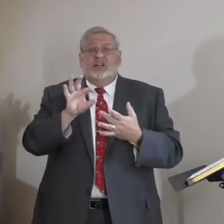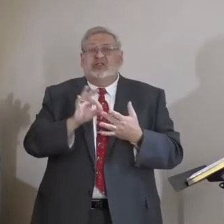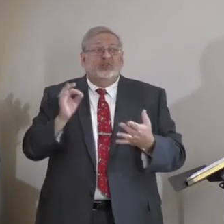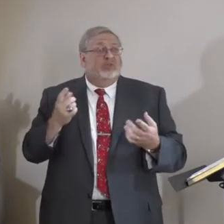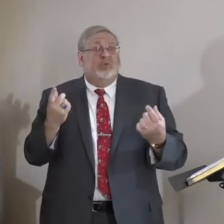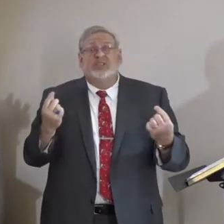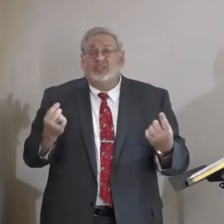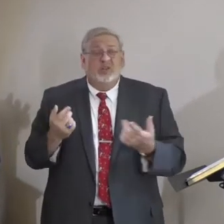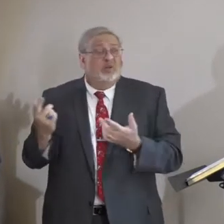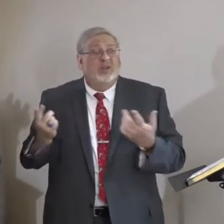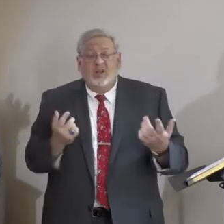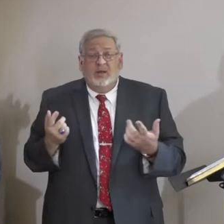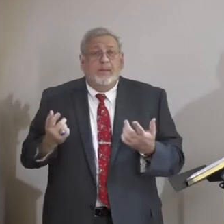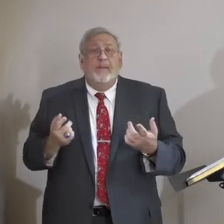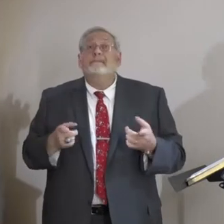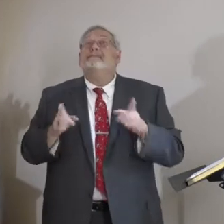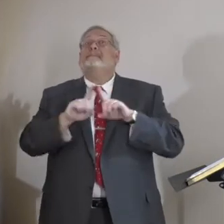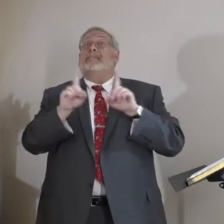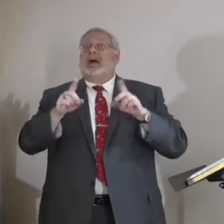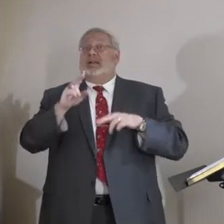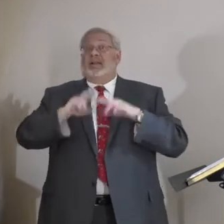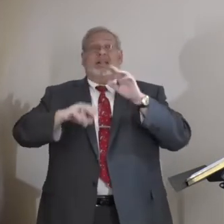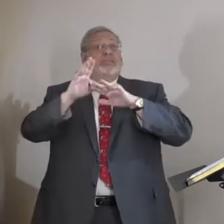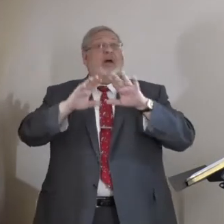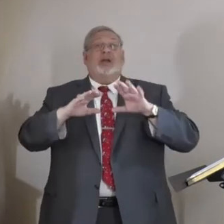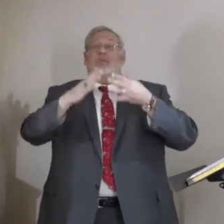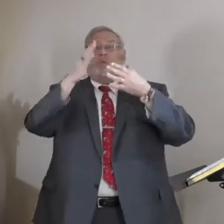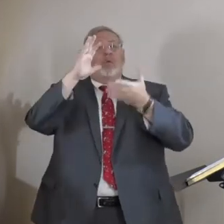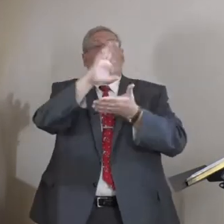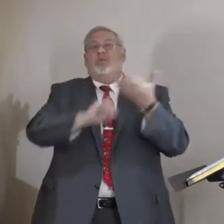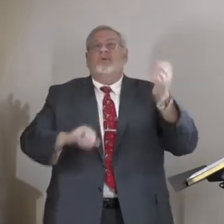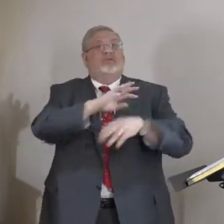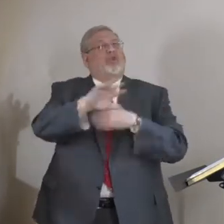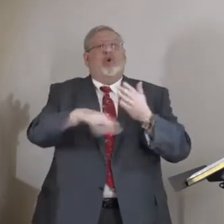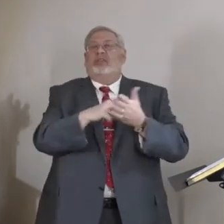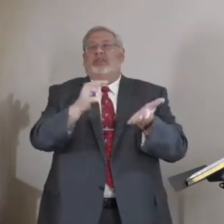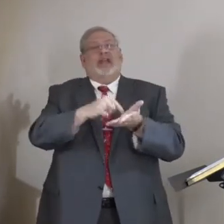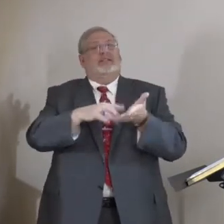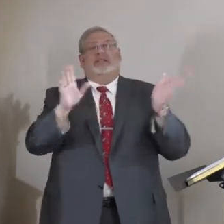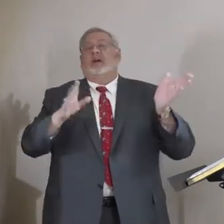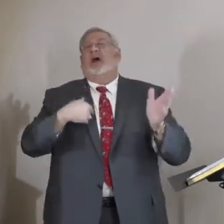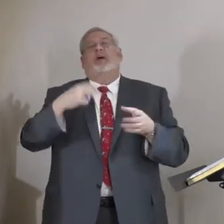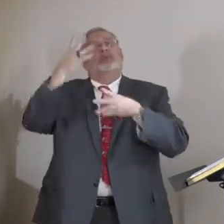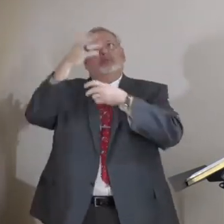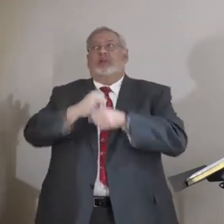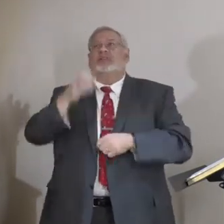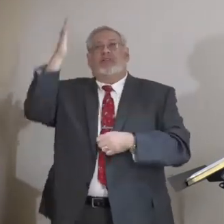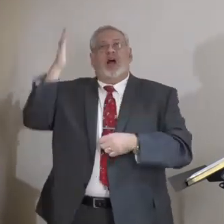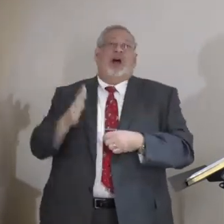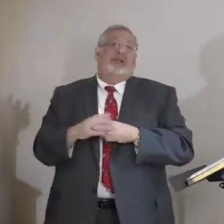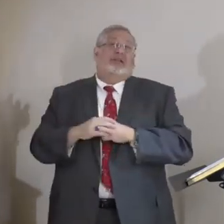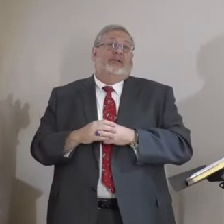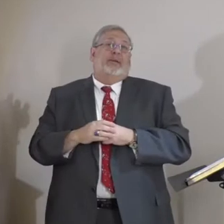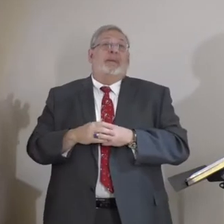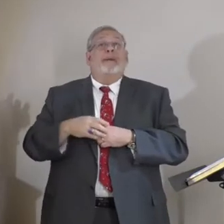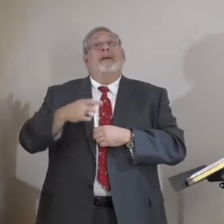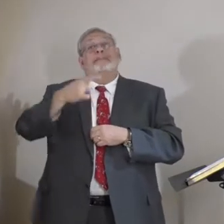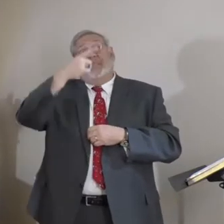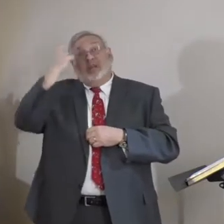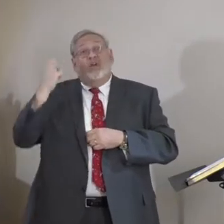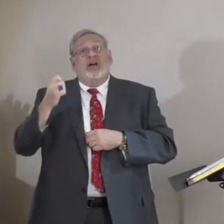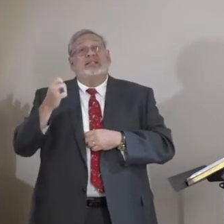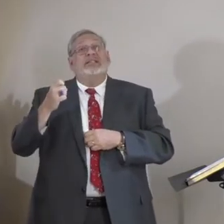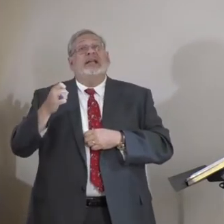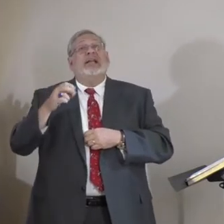do. Instead, when Nehemiah came, he gets rid of all of the taxes. And he says, I'm just going to trust God. Why? Because Nehemiah realized